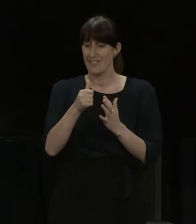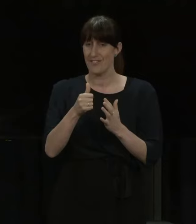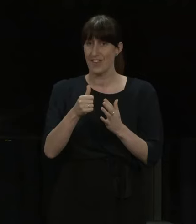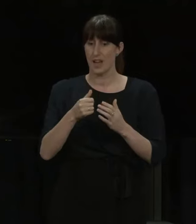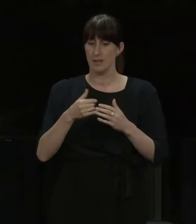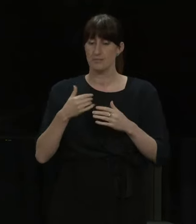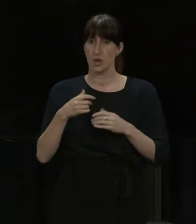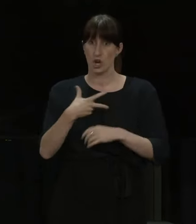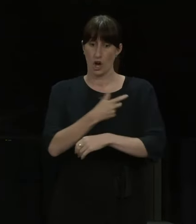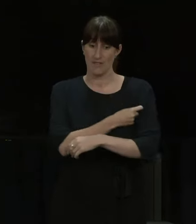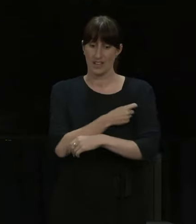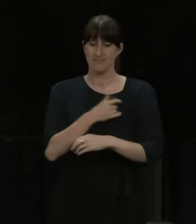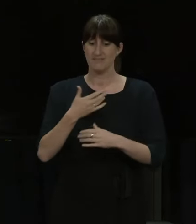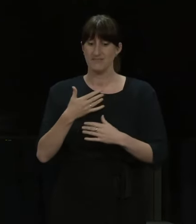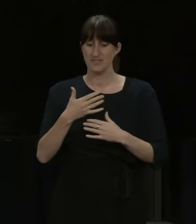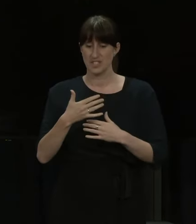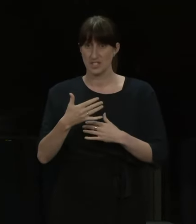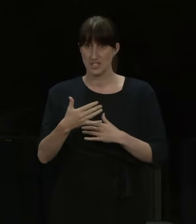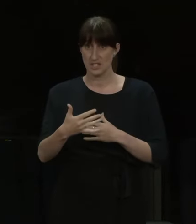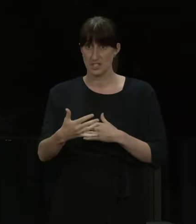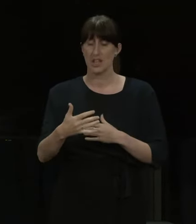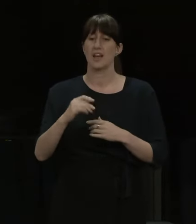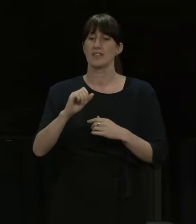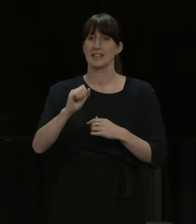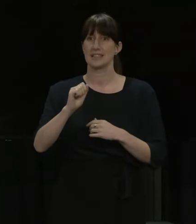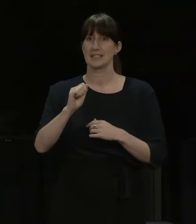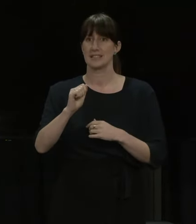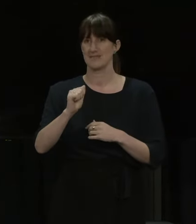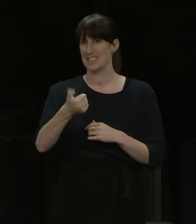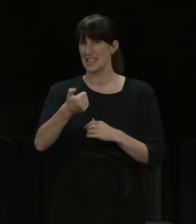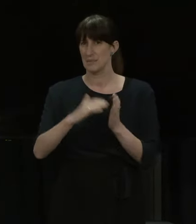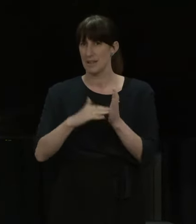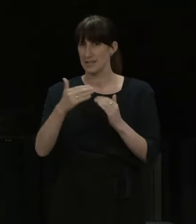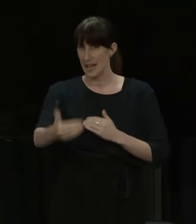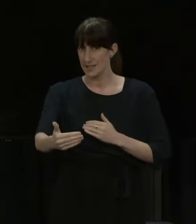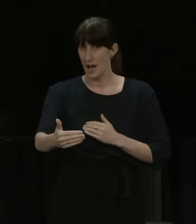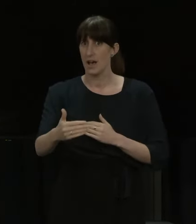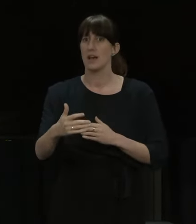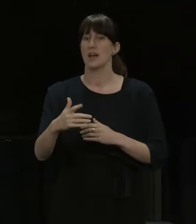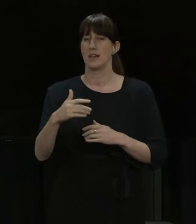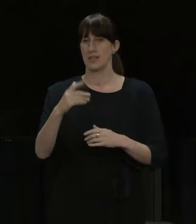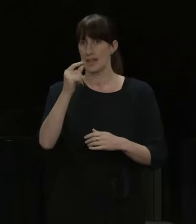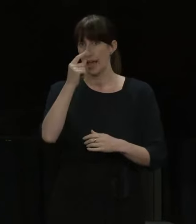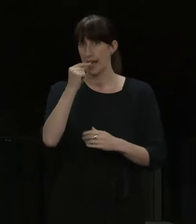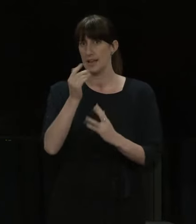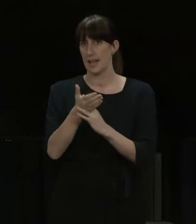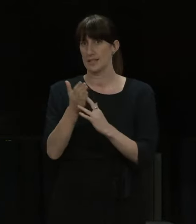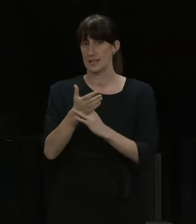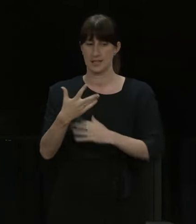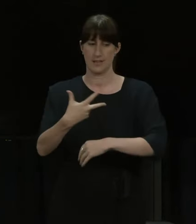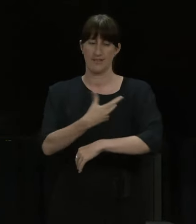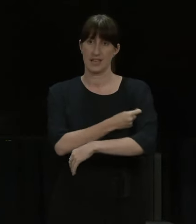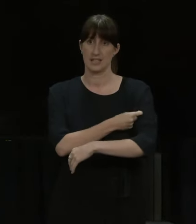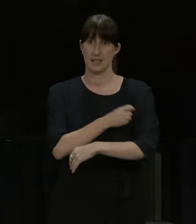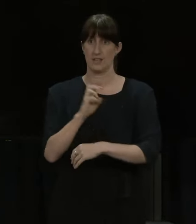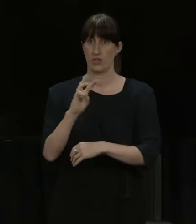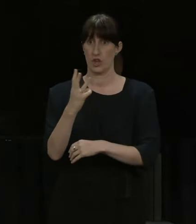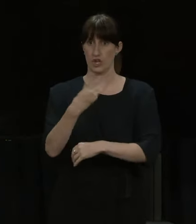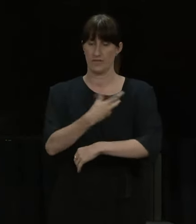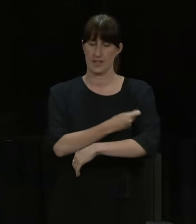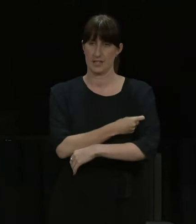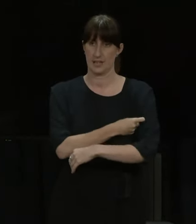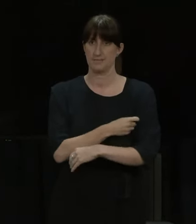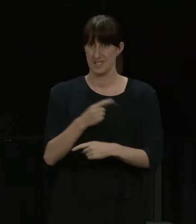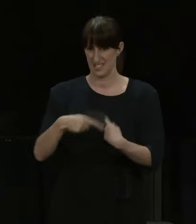six months after their second dose. And as I've indicated, the rollout of that is proceeding at pace. Is it your